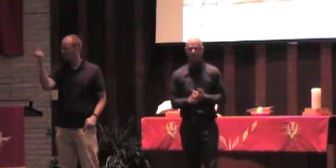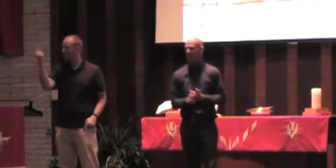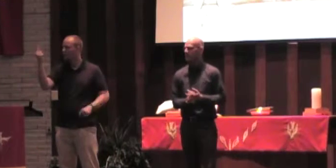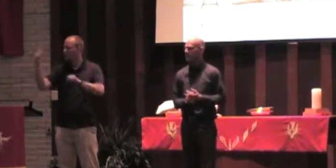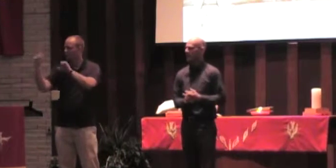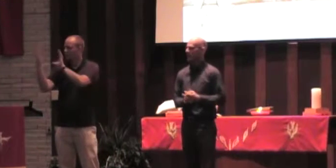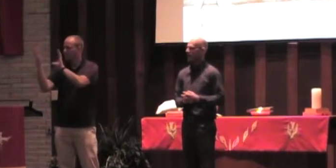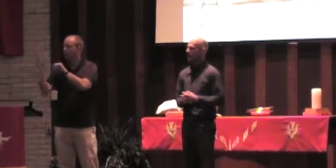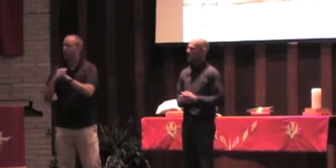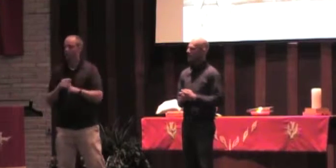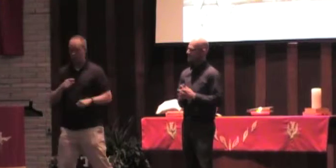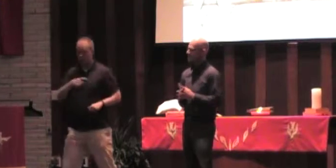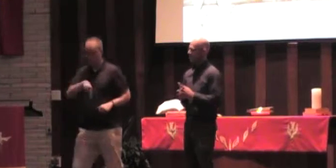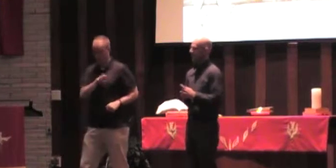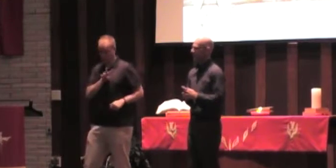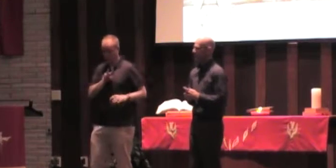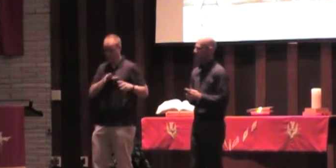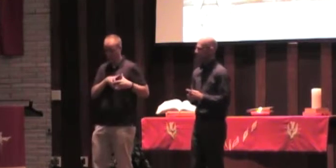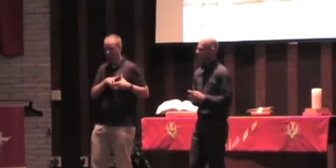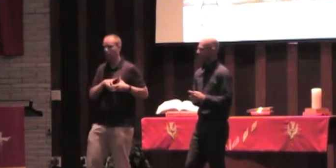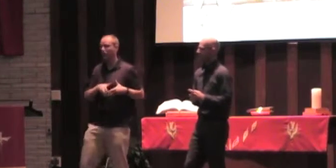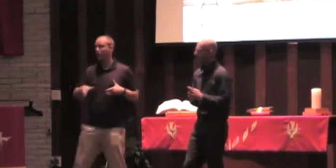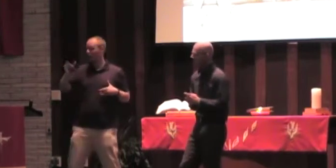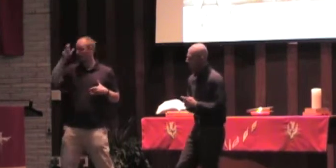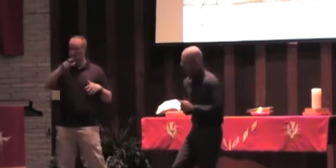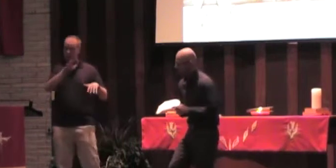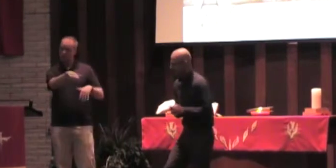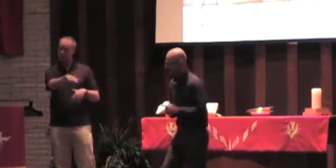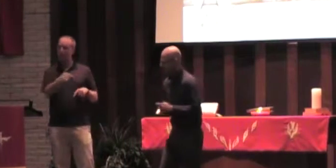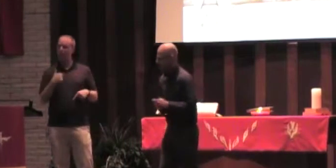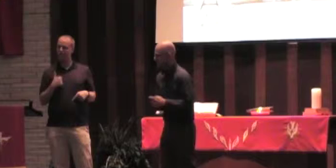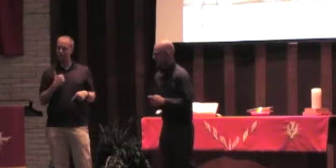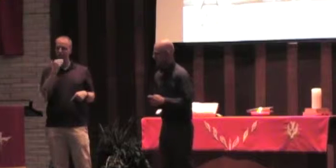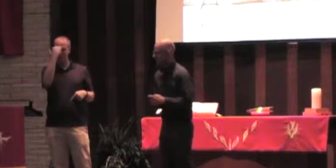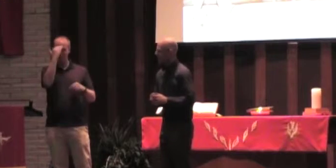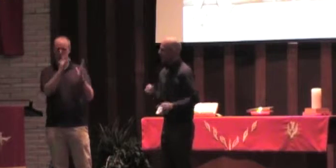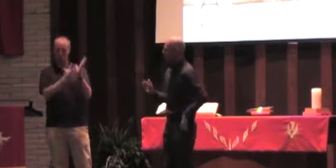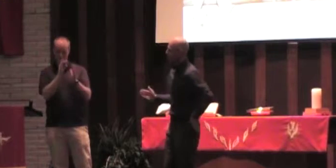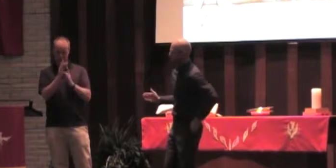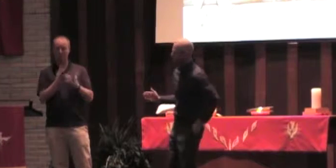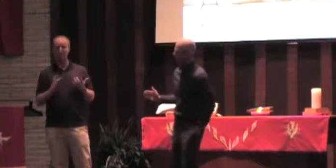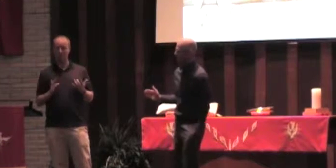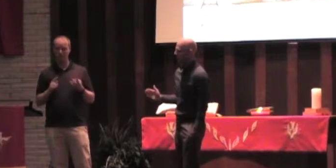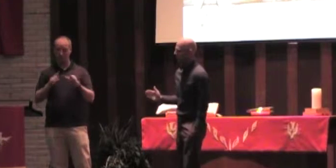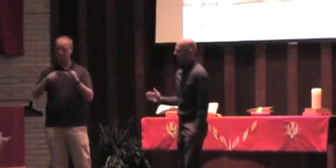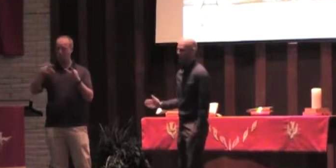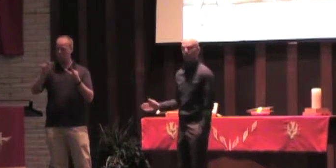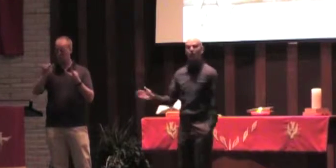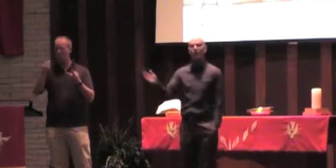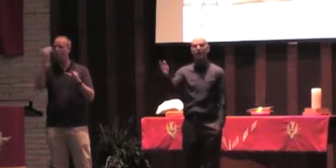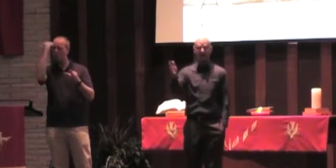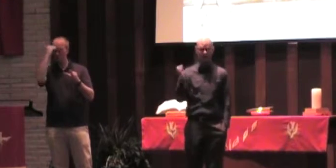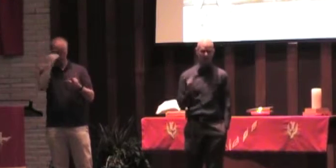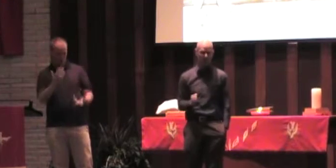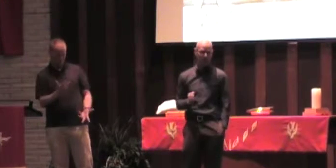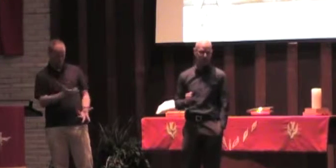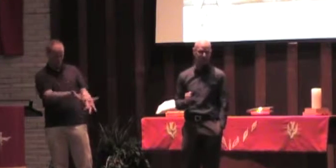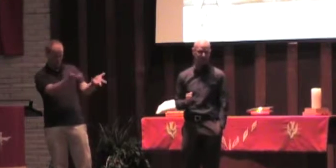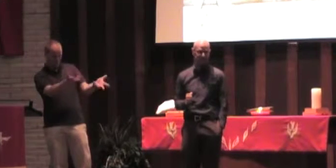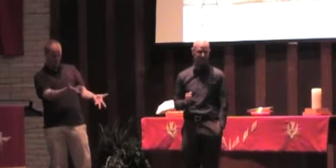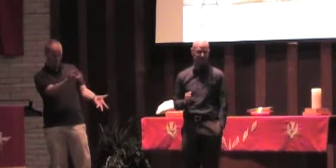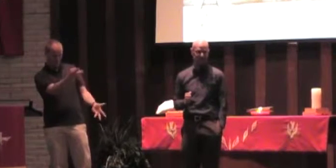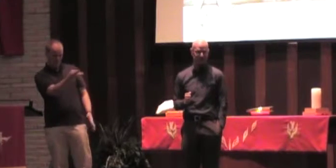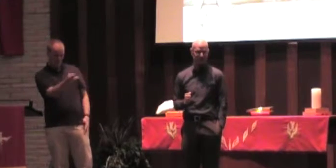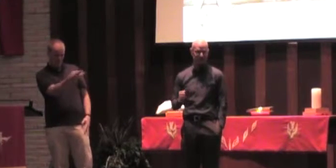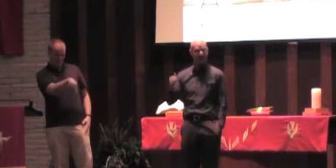were their names, and says the following, I know Jesus, and I've heard of Paul, but who the heck are you?